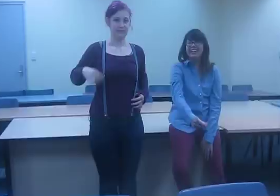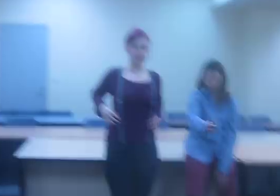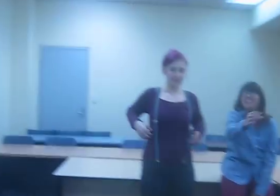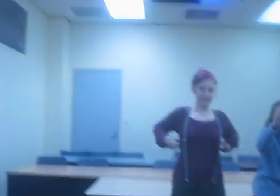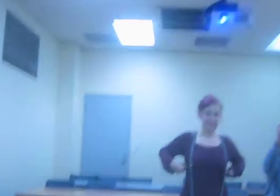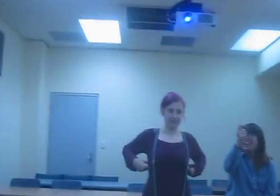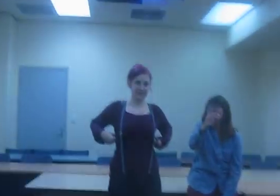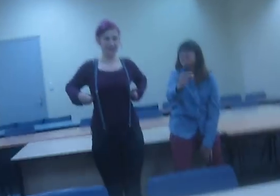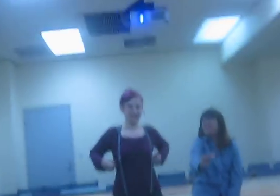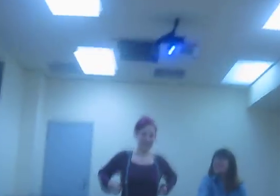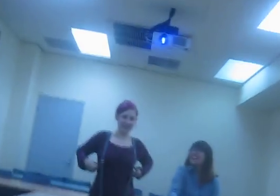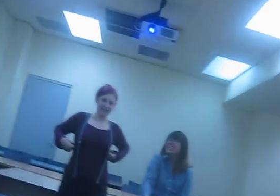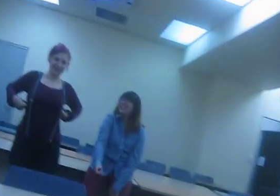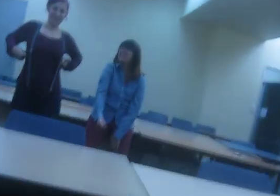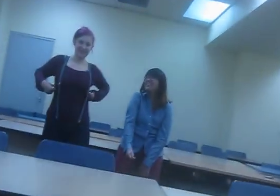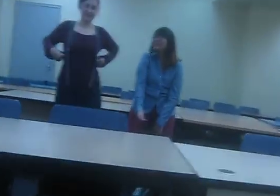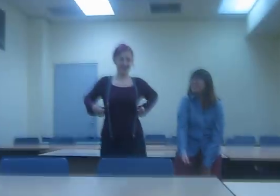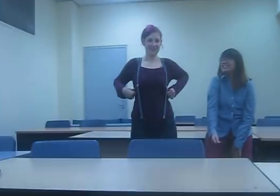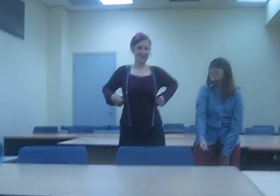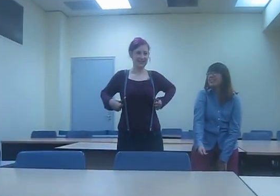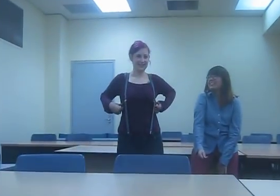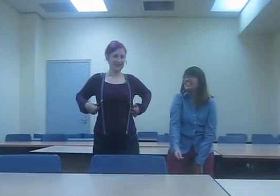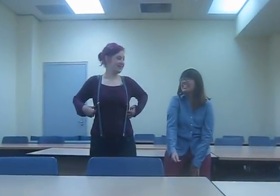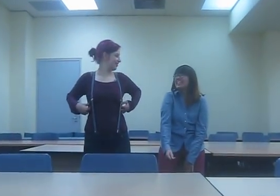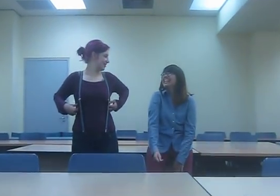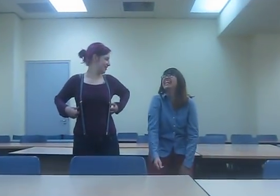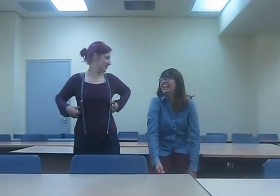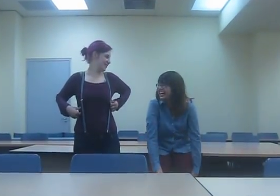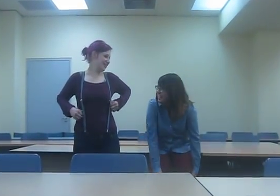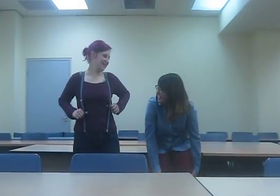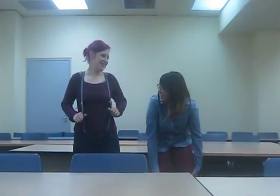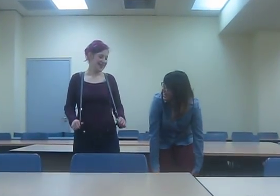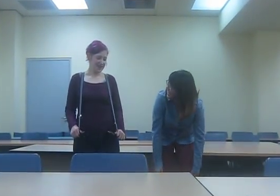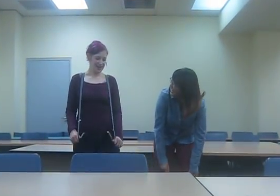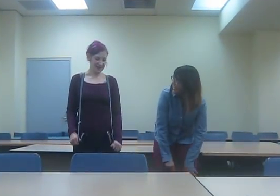Yeah, we still got that dog. Why is she not turning? What the hell?